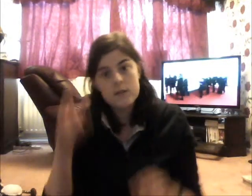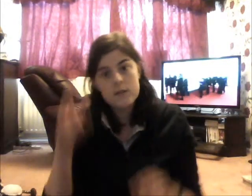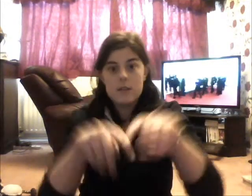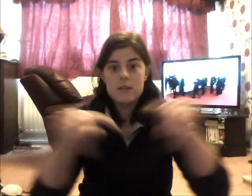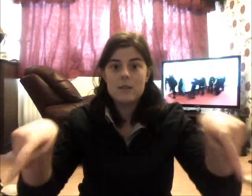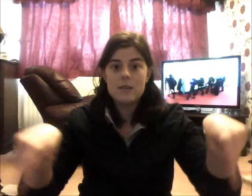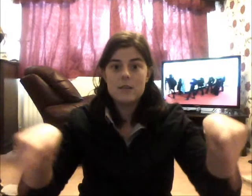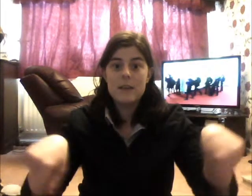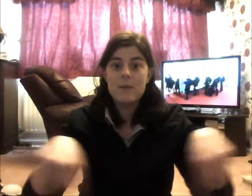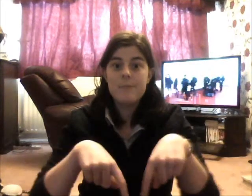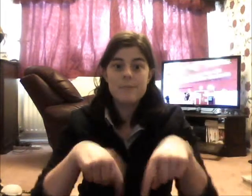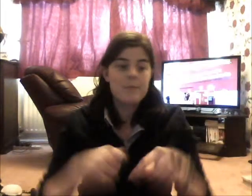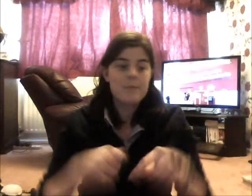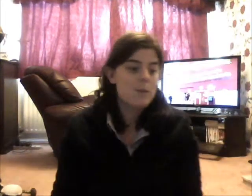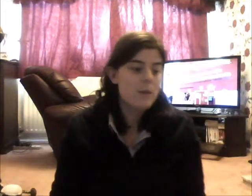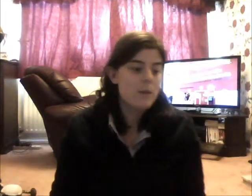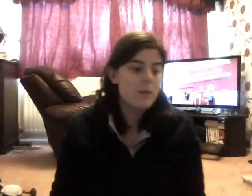Sleep room. room, that's the way to remember it.